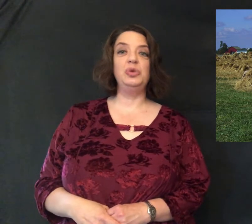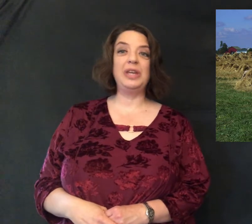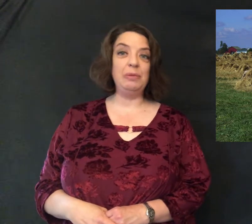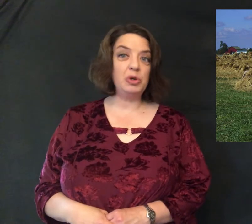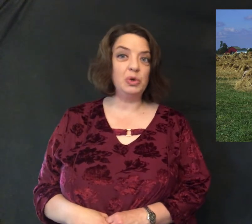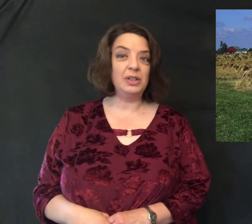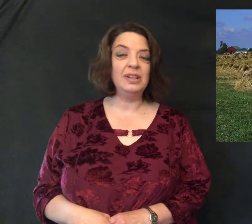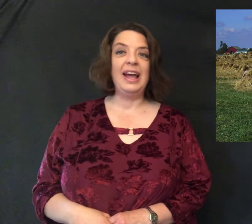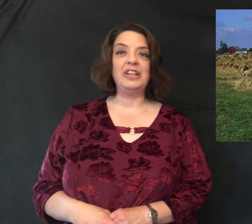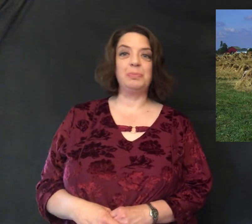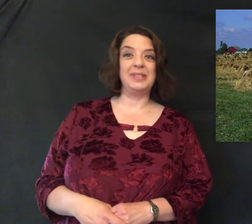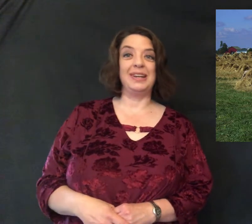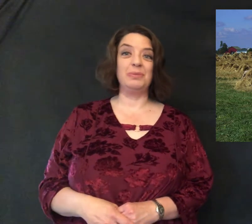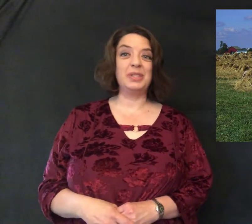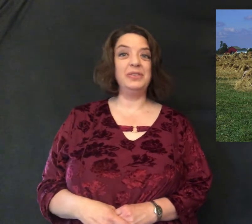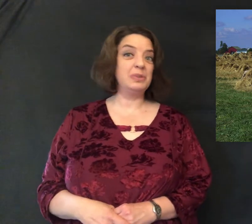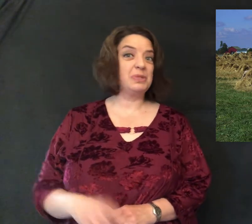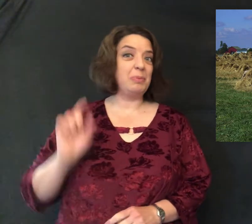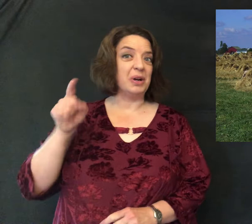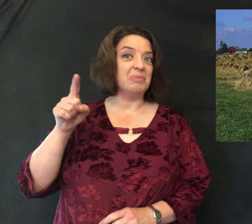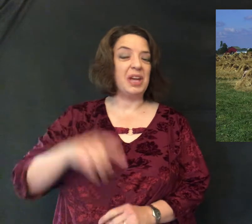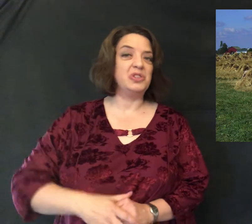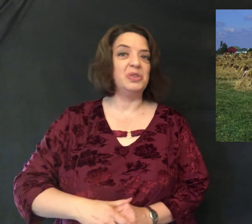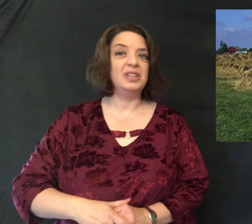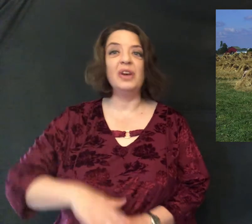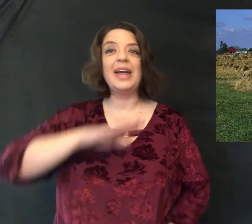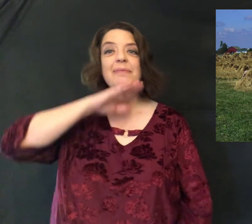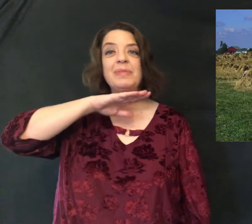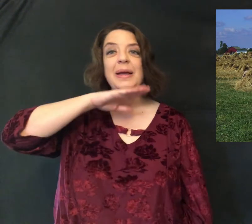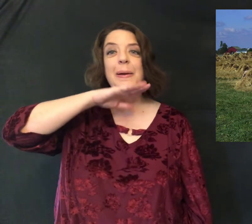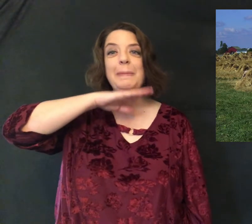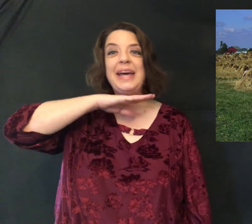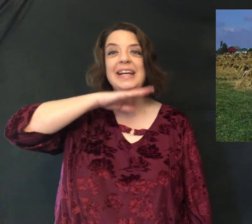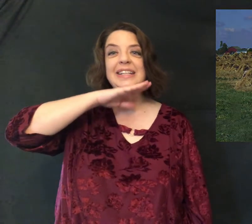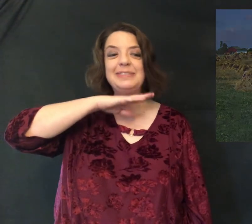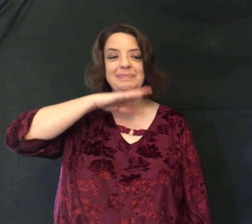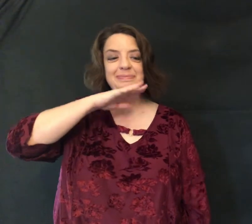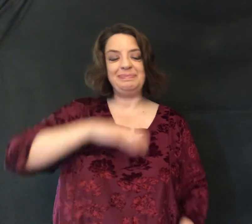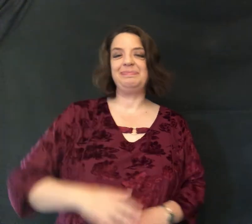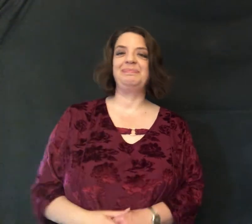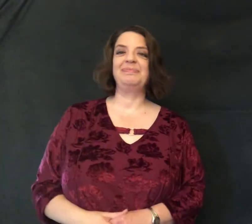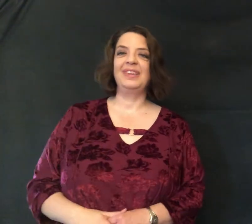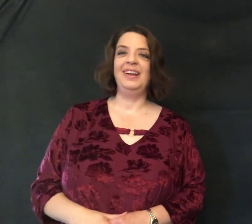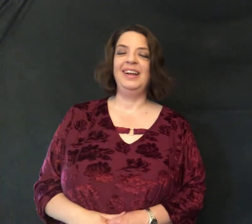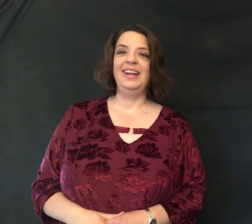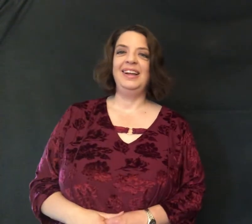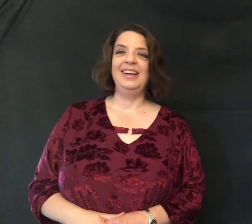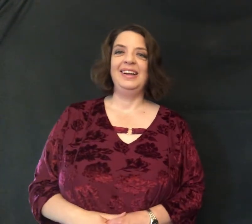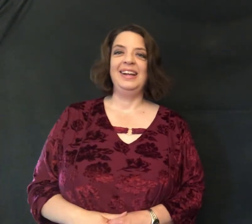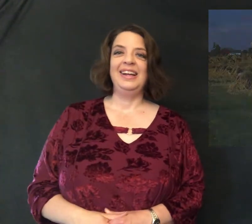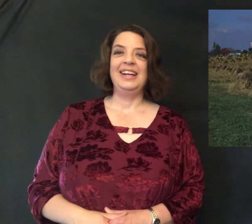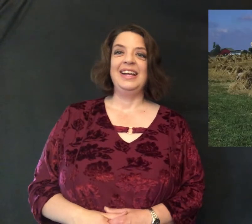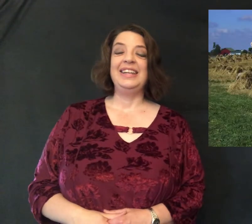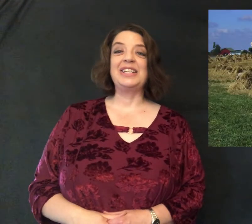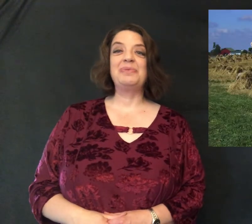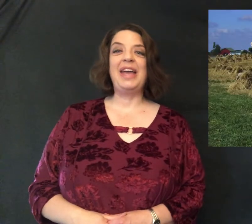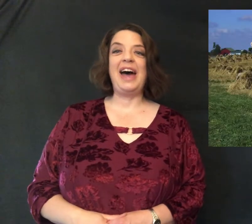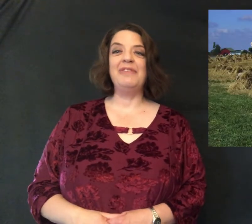keep cool and to protect themselves from sunburn in case you didn't know that pig next we have